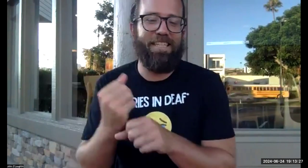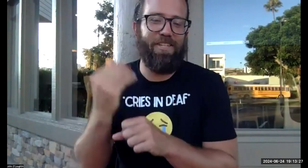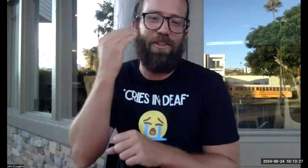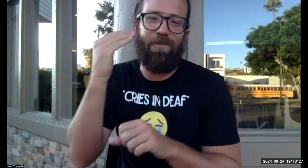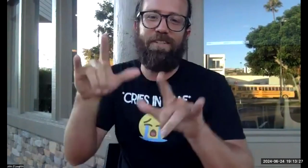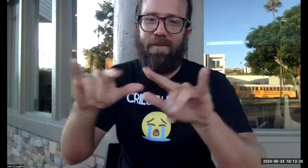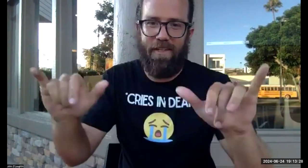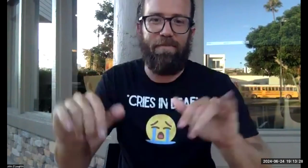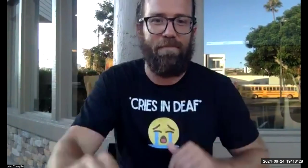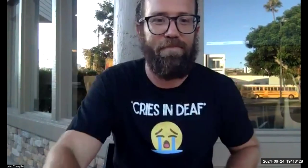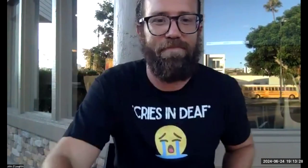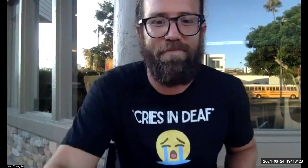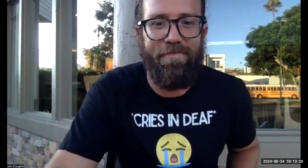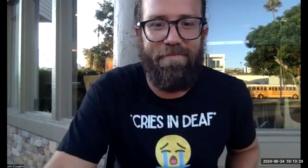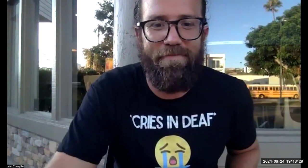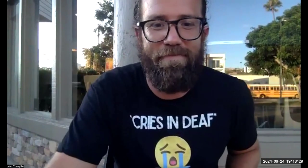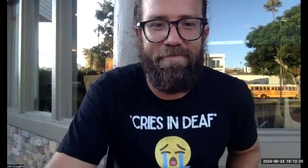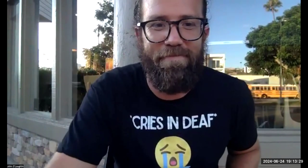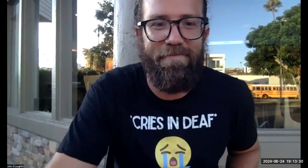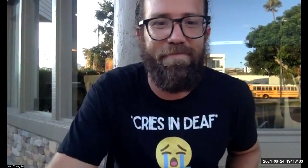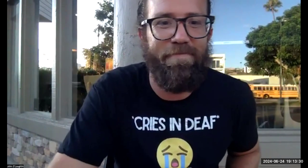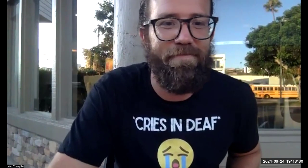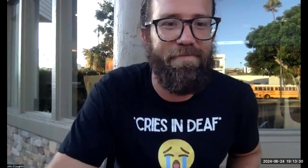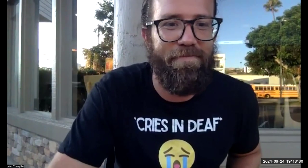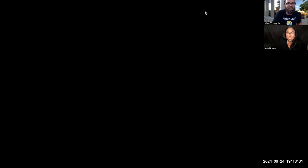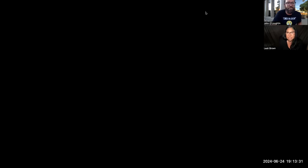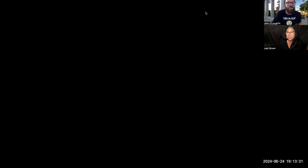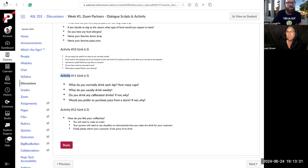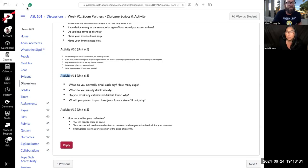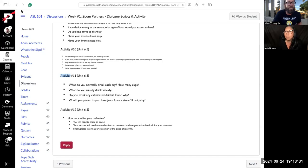for you ASL two, um, you'll be able to see this at the same time.